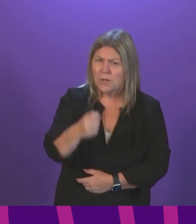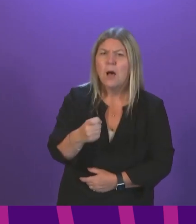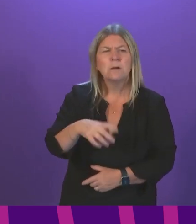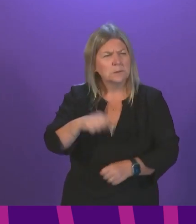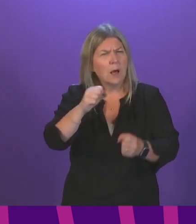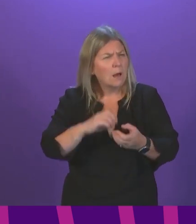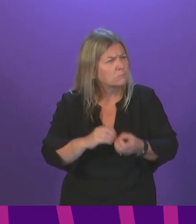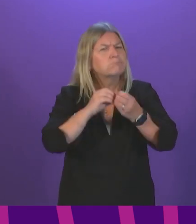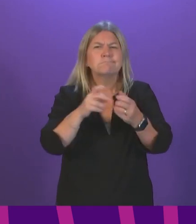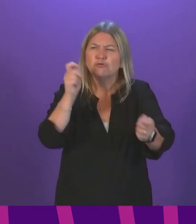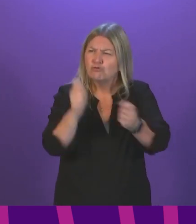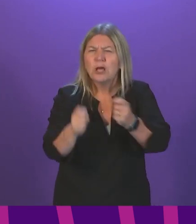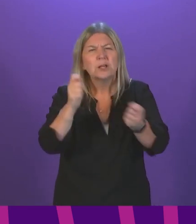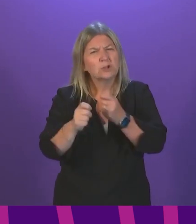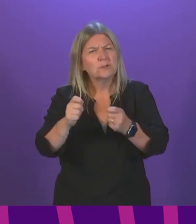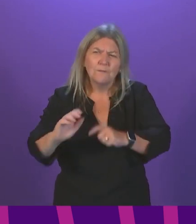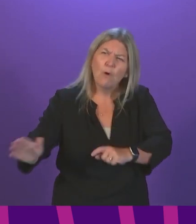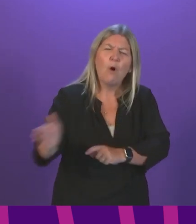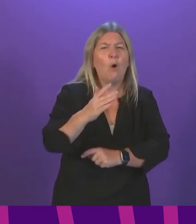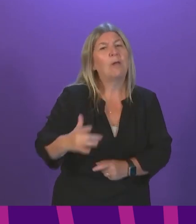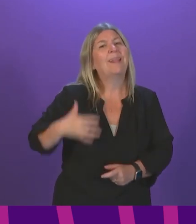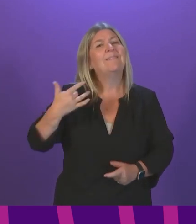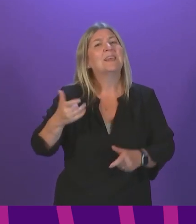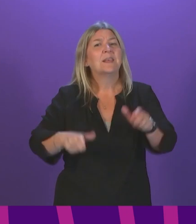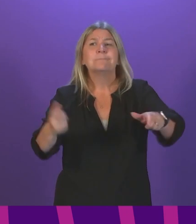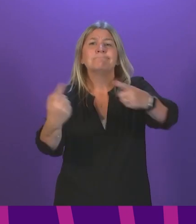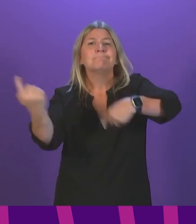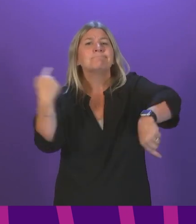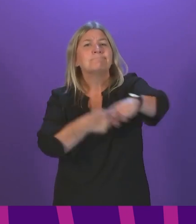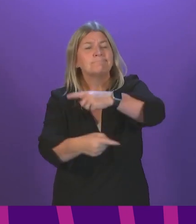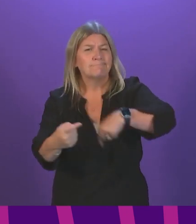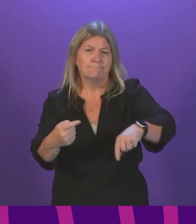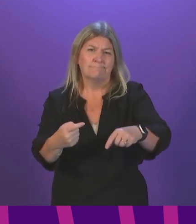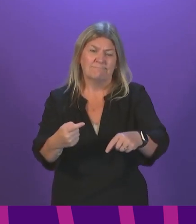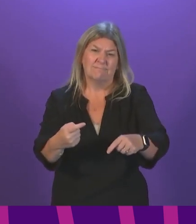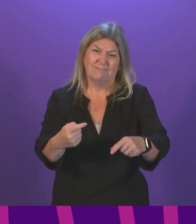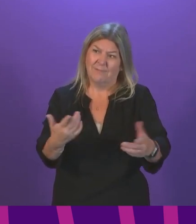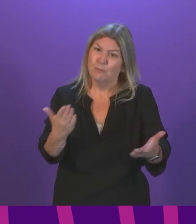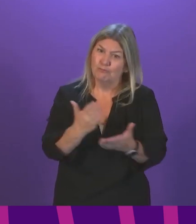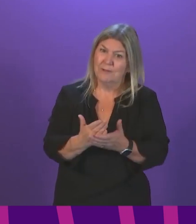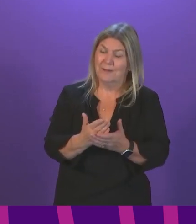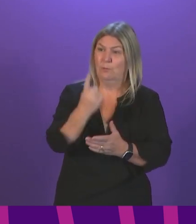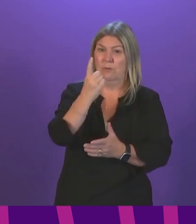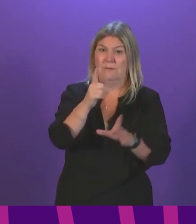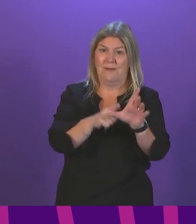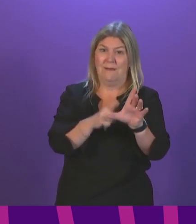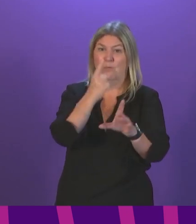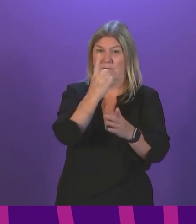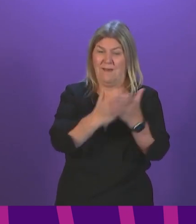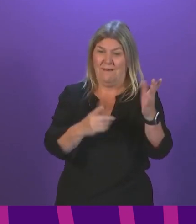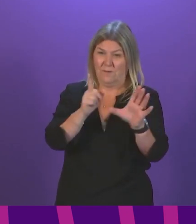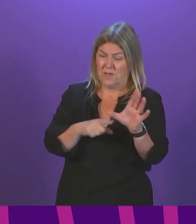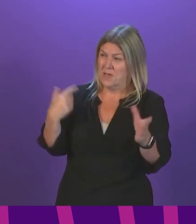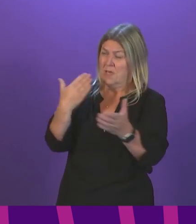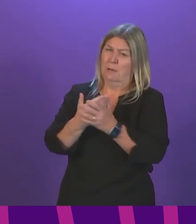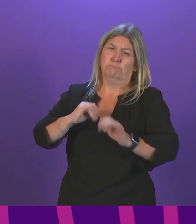living creatures. We've lived through the worst year and a half that most of us can remember. I hope